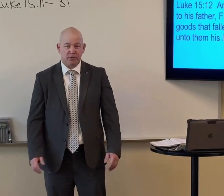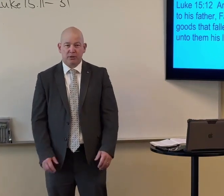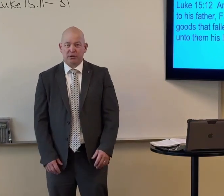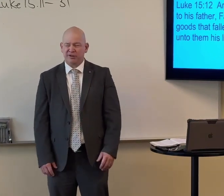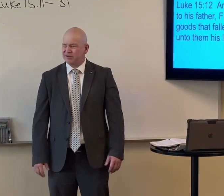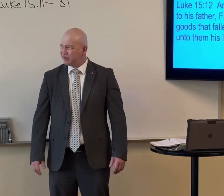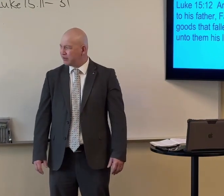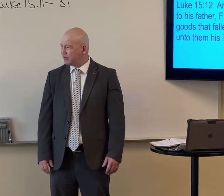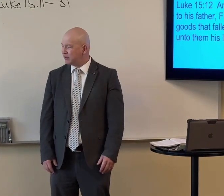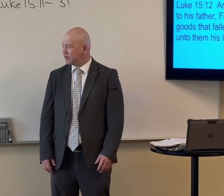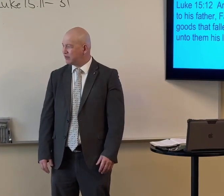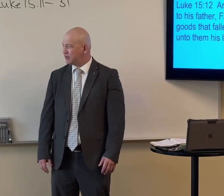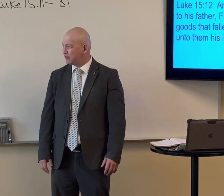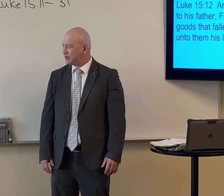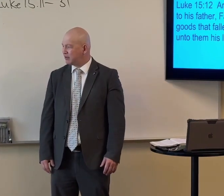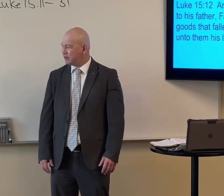what he wanted. He wanted it now.